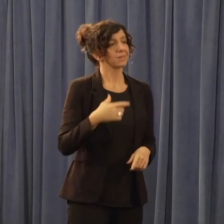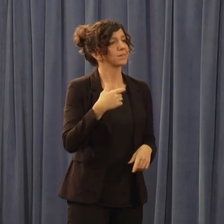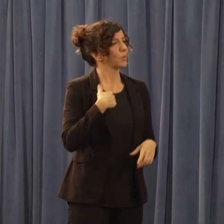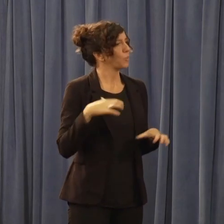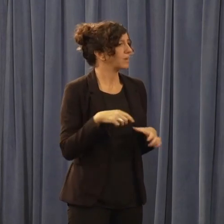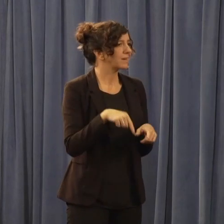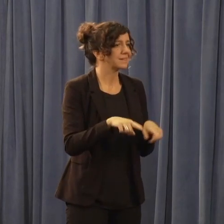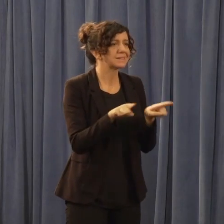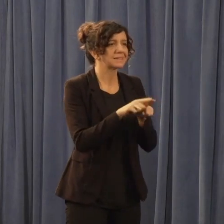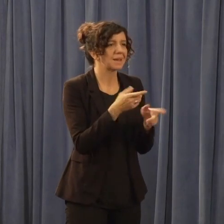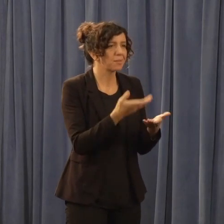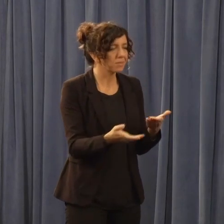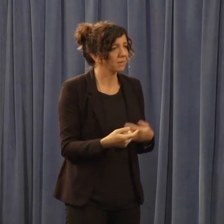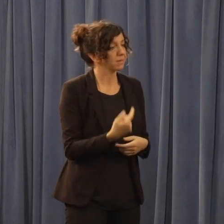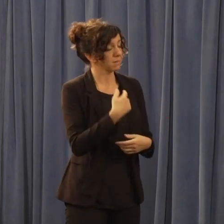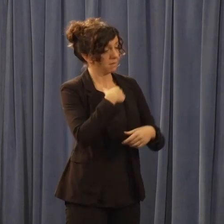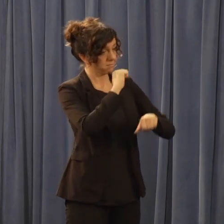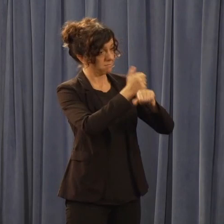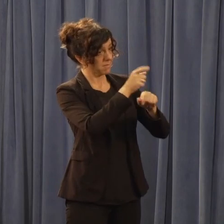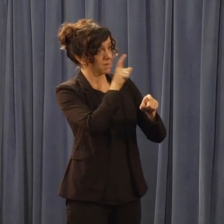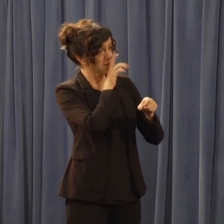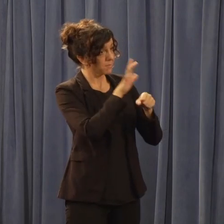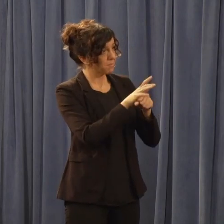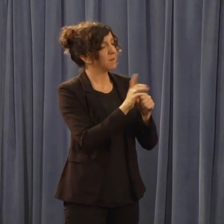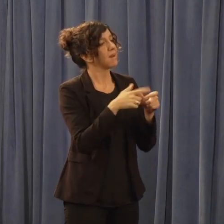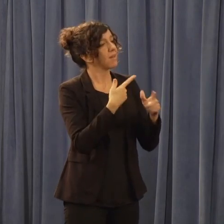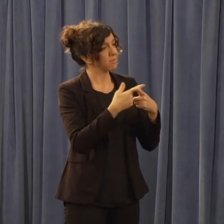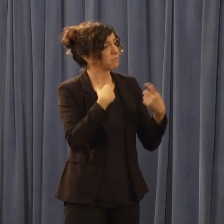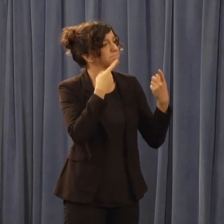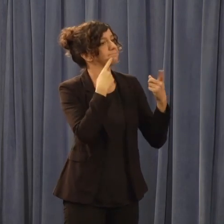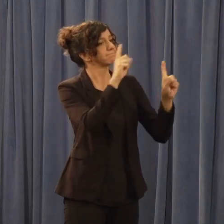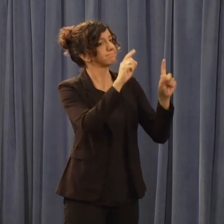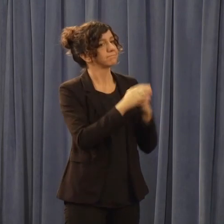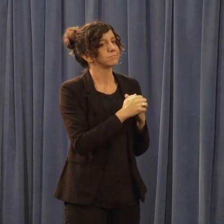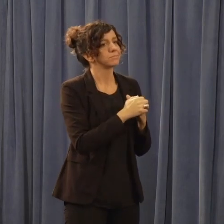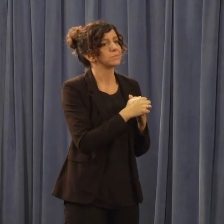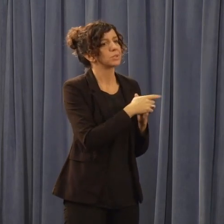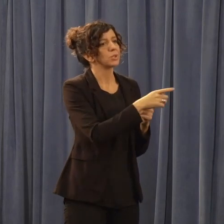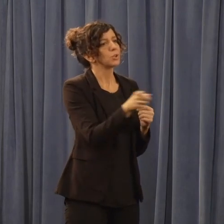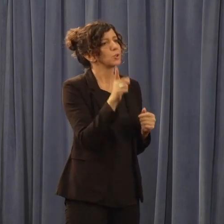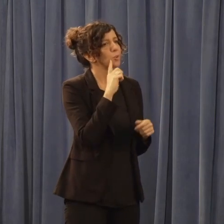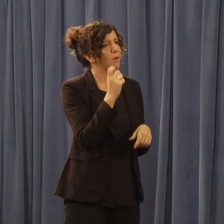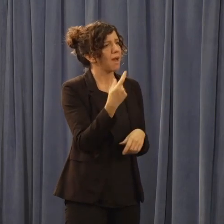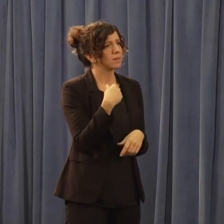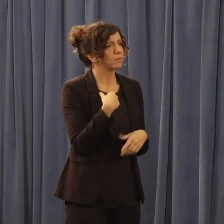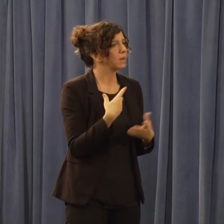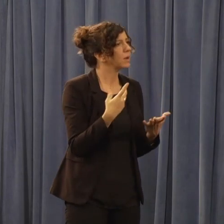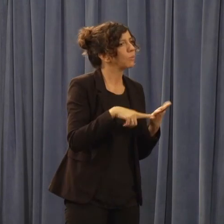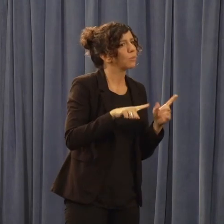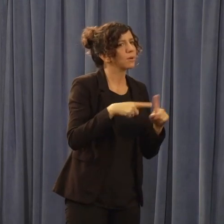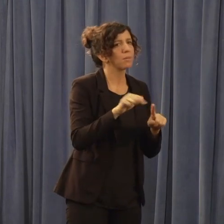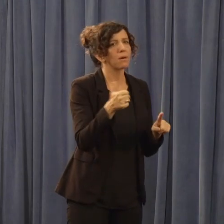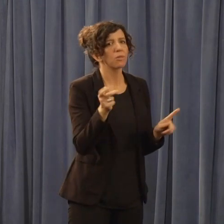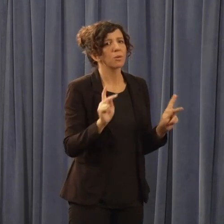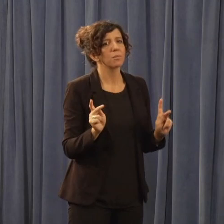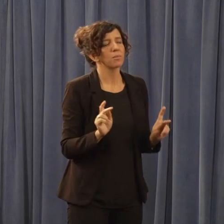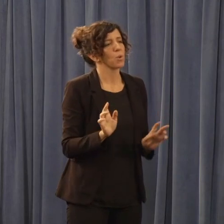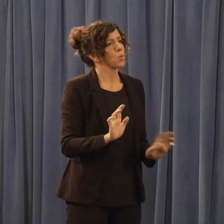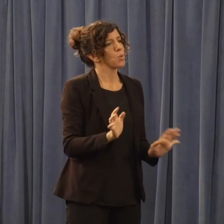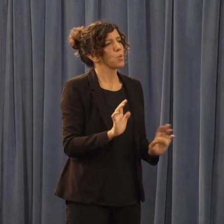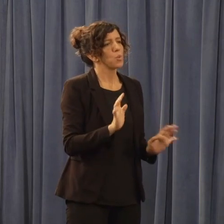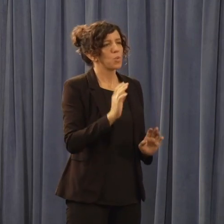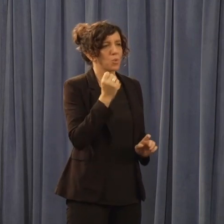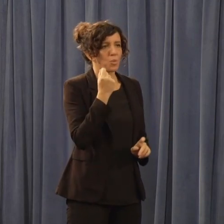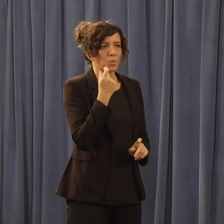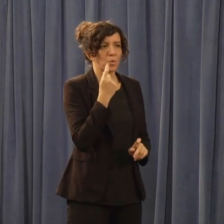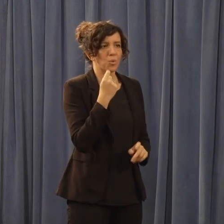made a commitment. We're following through. And you'll ask me, what about everybody else? And I will caution you. That is a huge price tag on